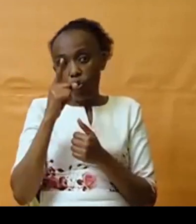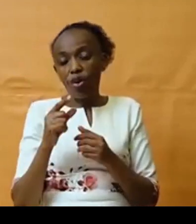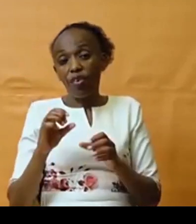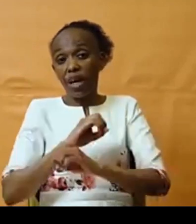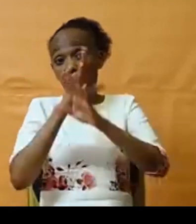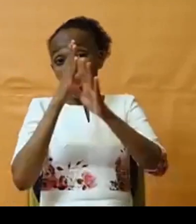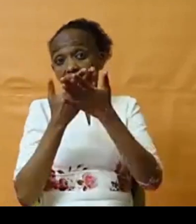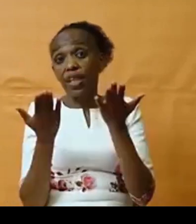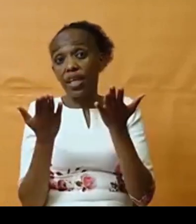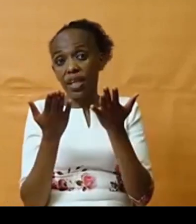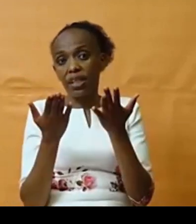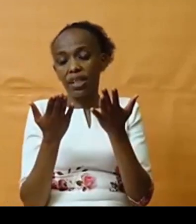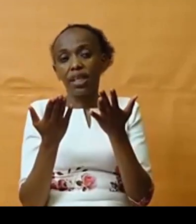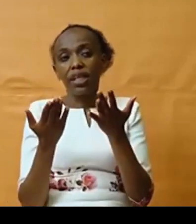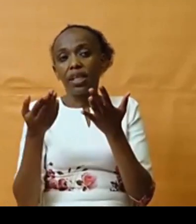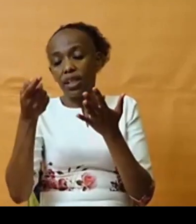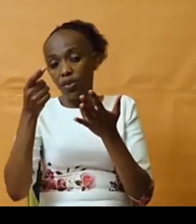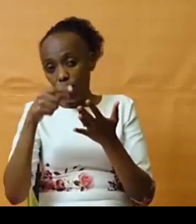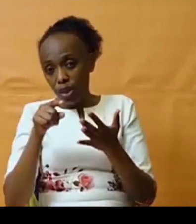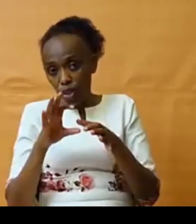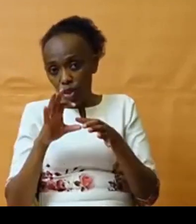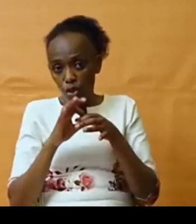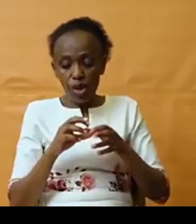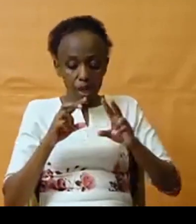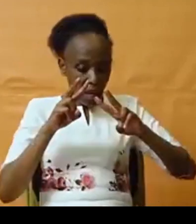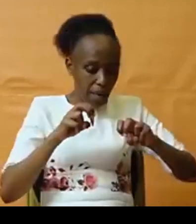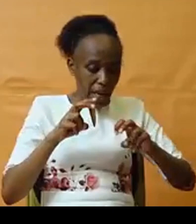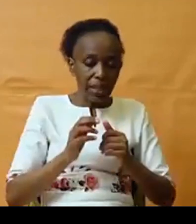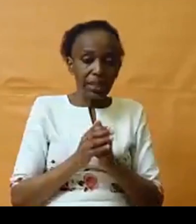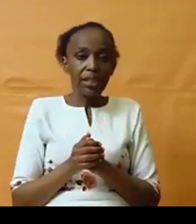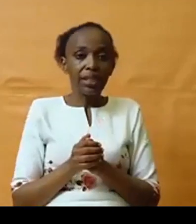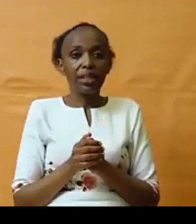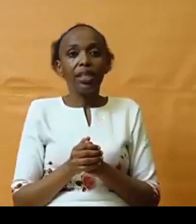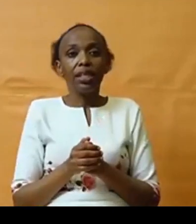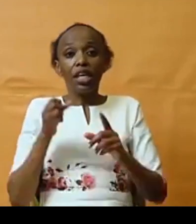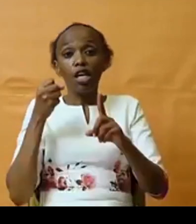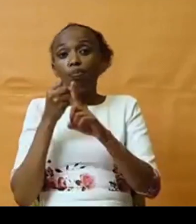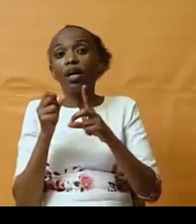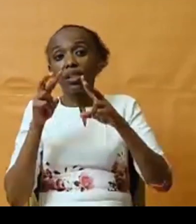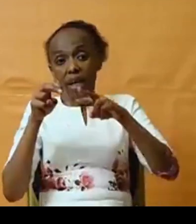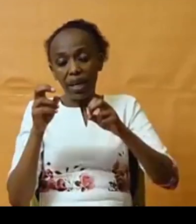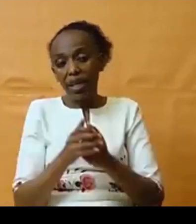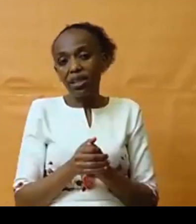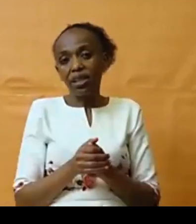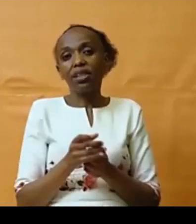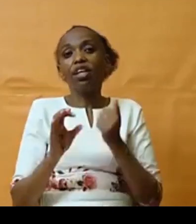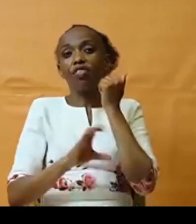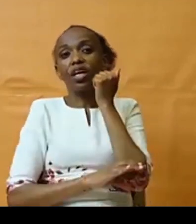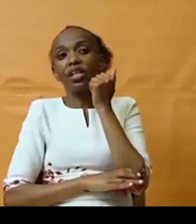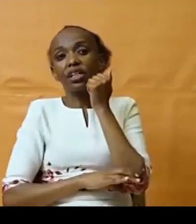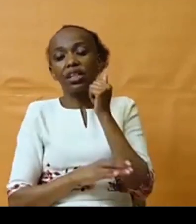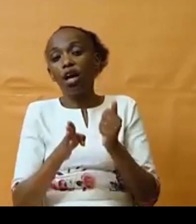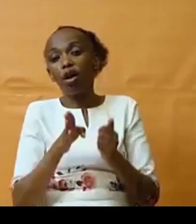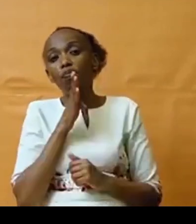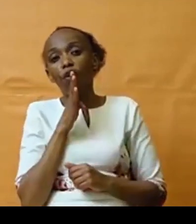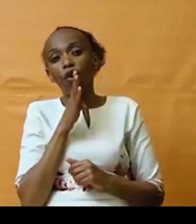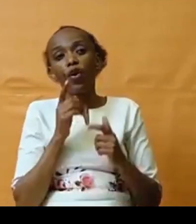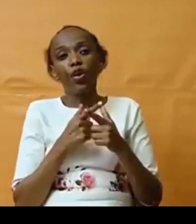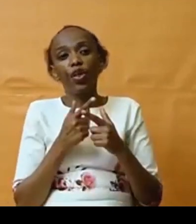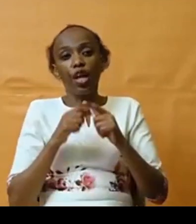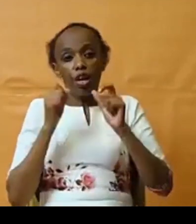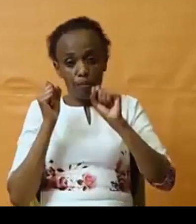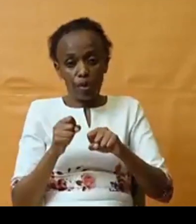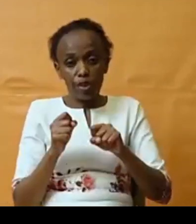of the clear things is we should do gender analysis, impact analysis, if countries are to borrow, can they